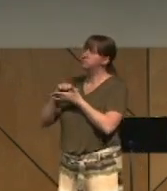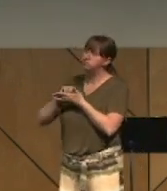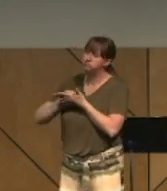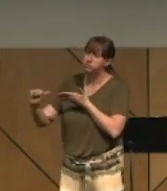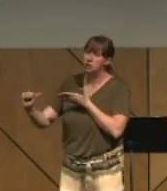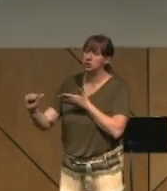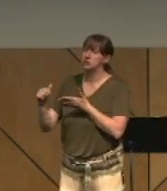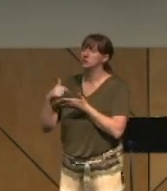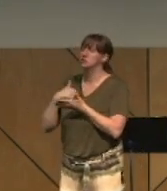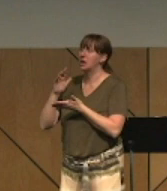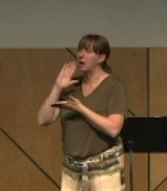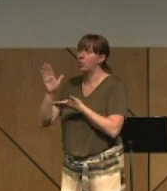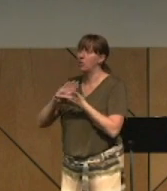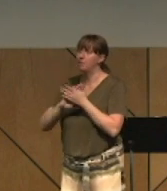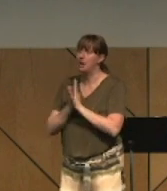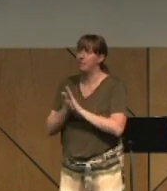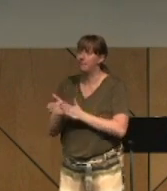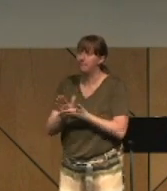be clean.